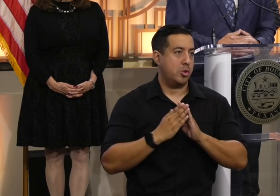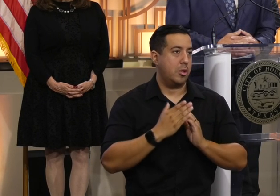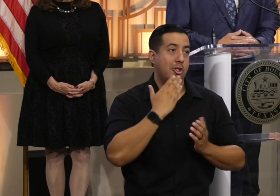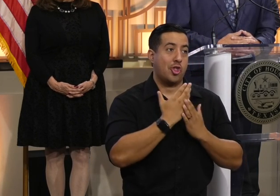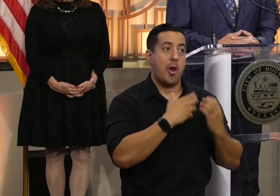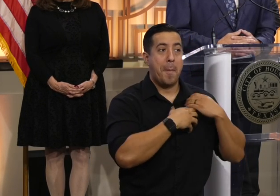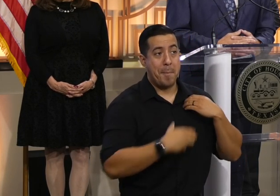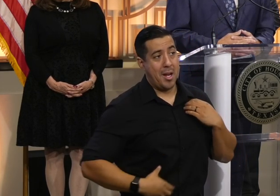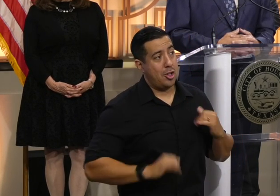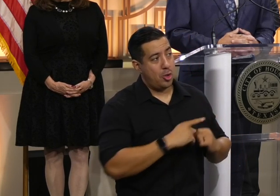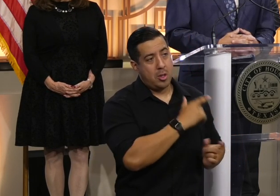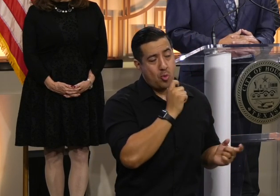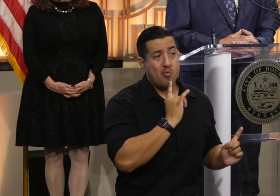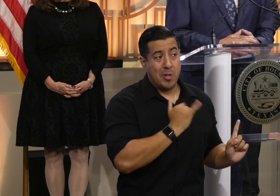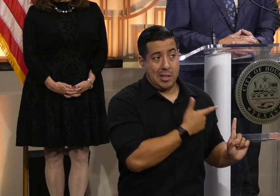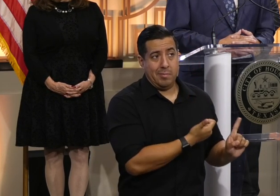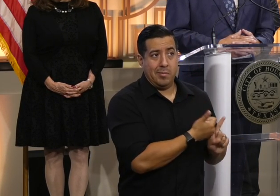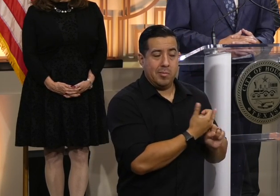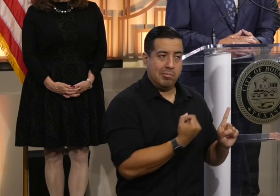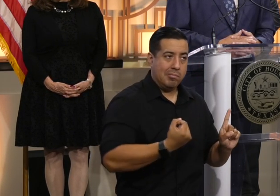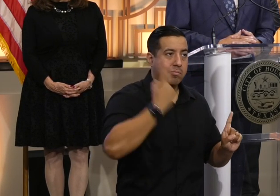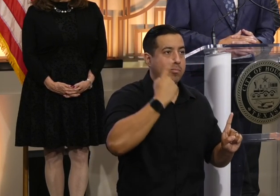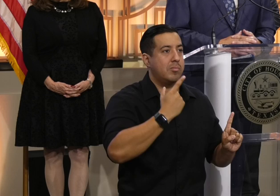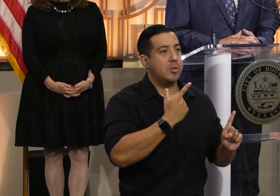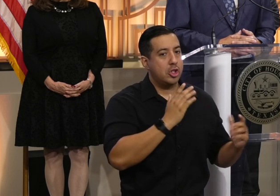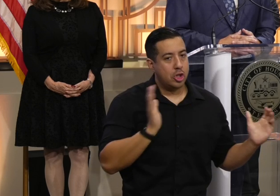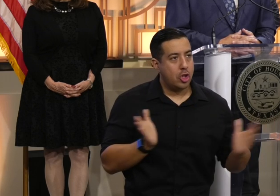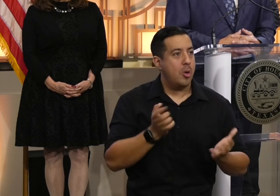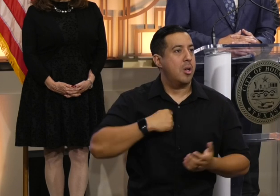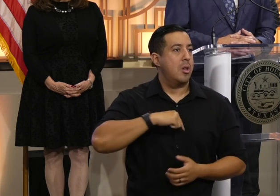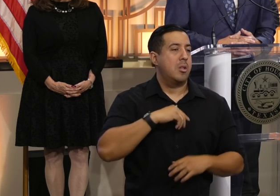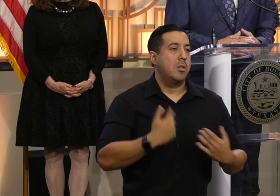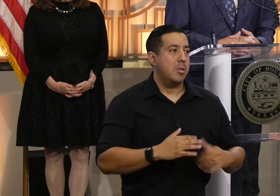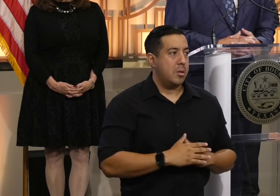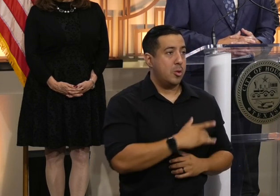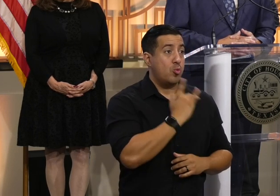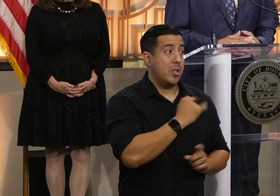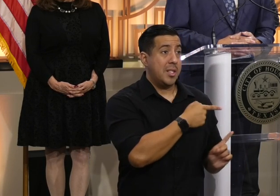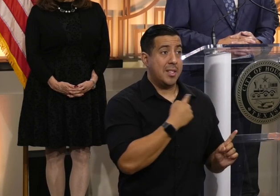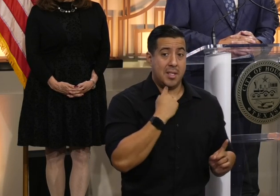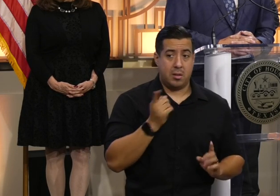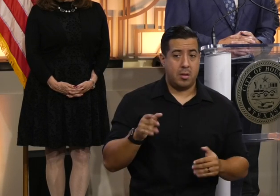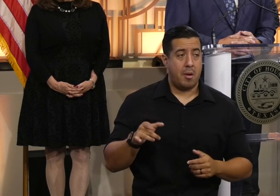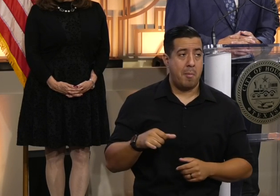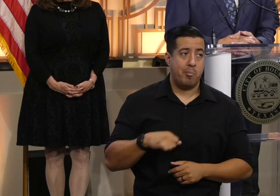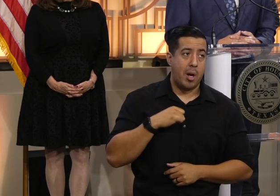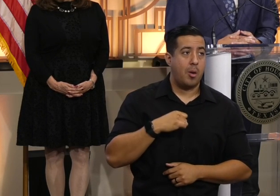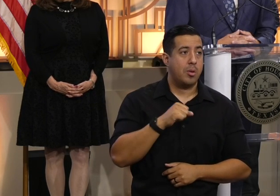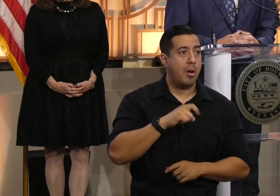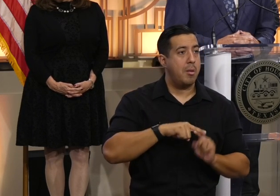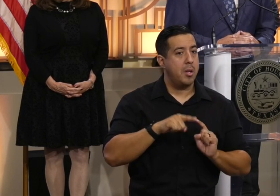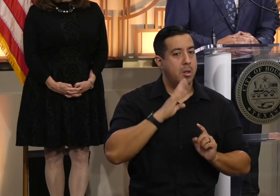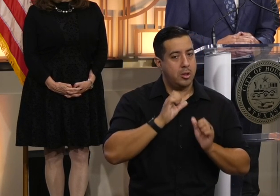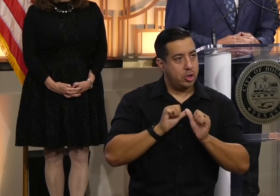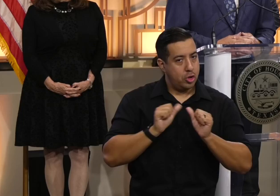mayor who really gets it and understands it and encourages us and really tells us he's proud of us, but also